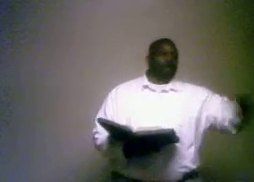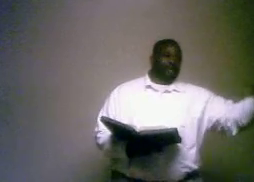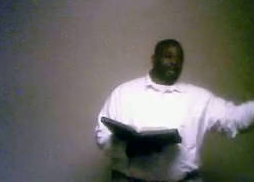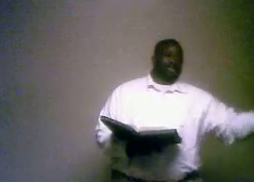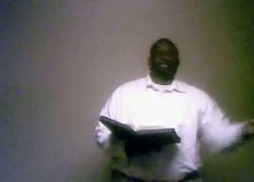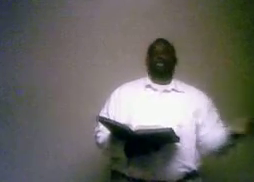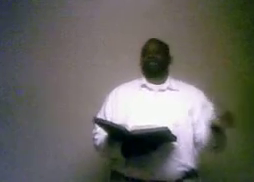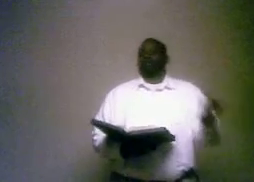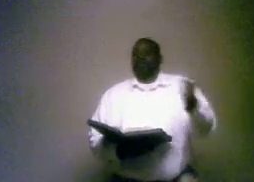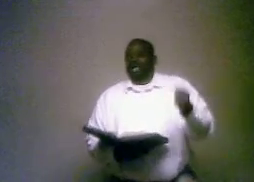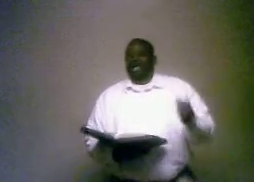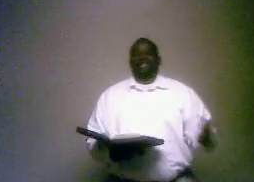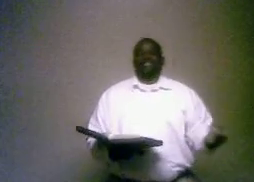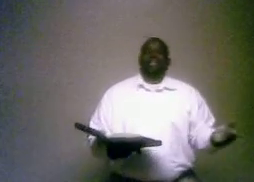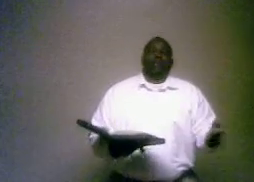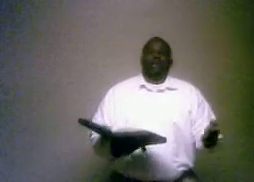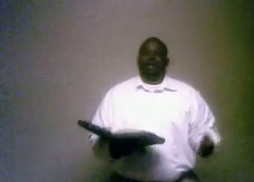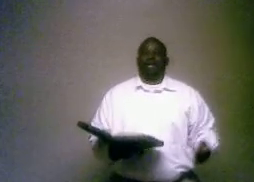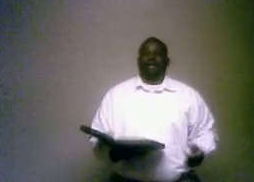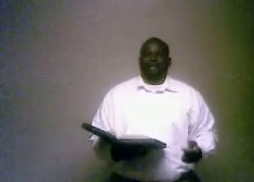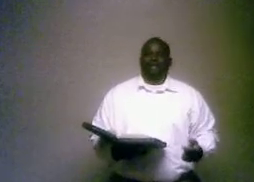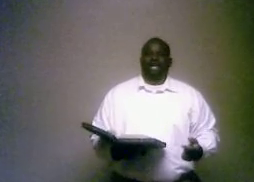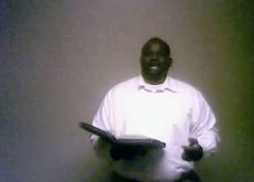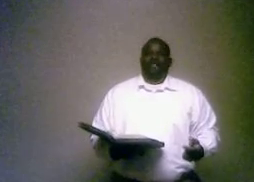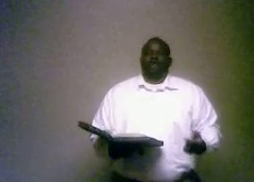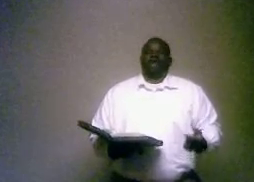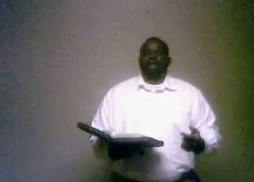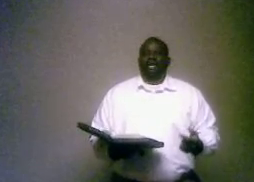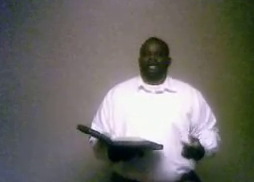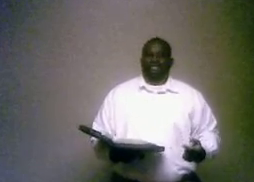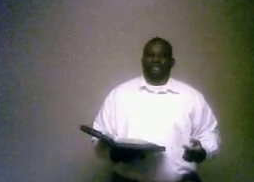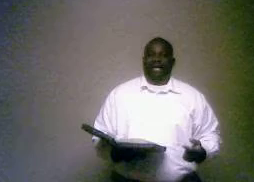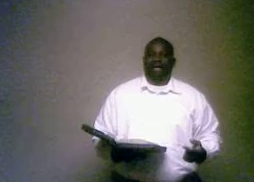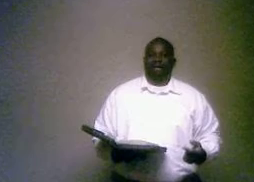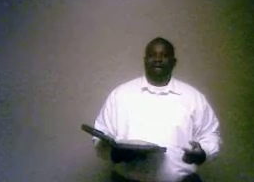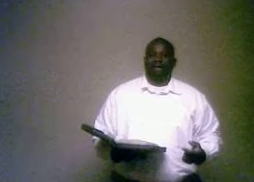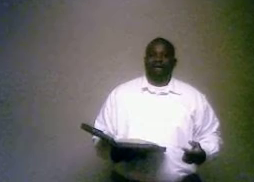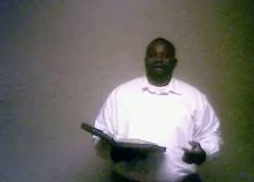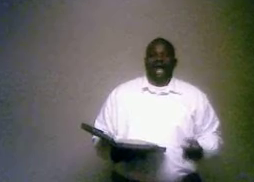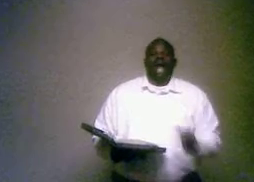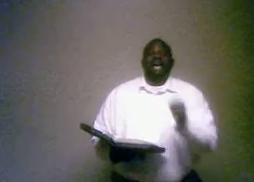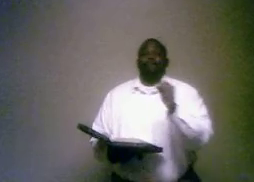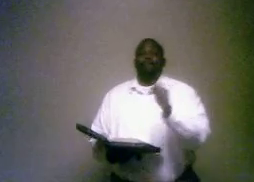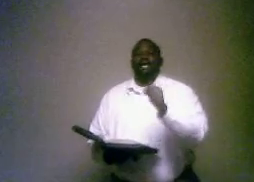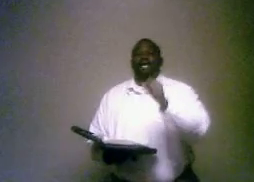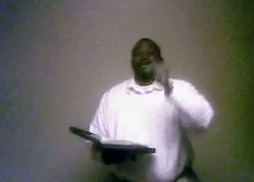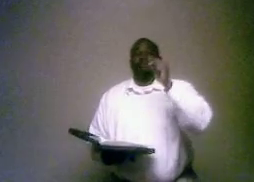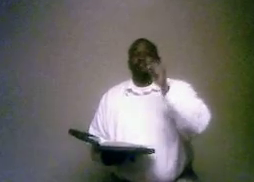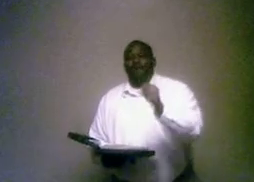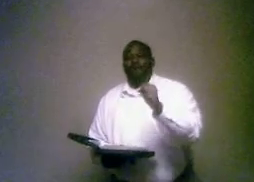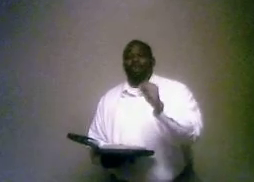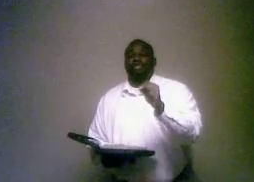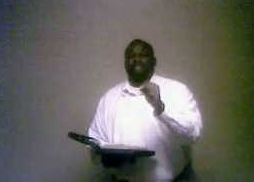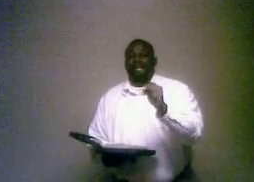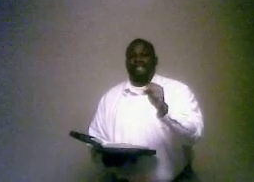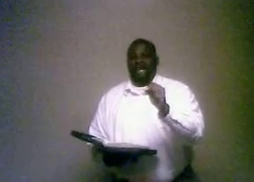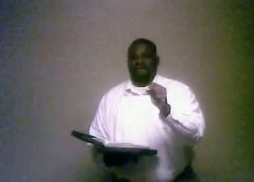over here and get this and go over and slap it all together and try to make it stick. I got to make biblical sense out of it.